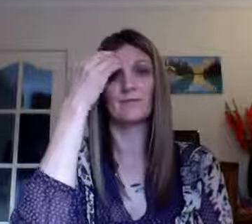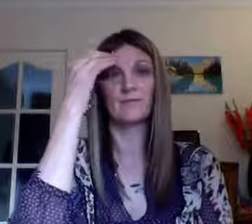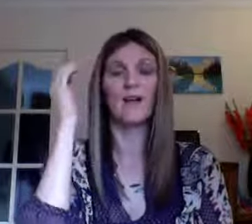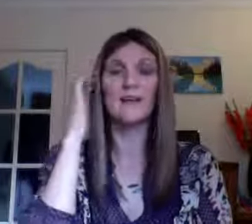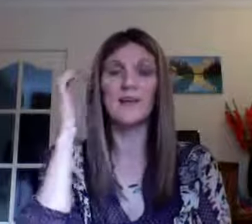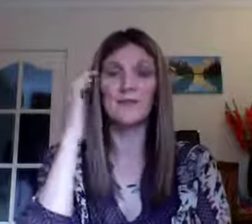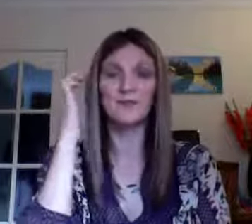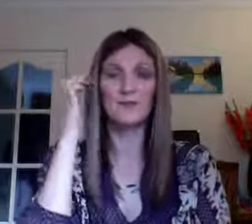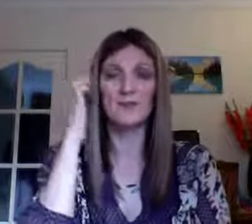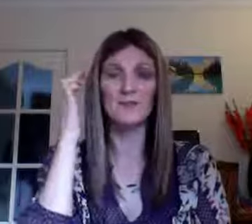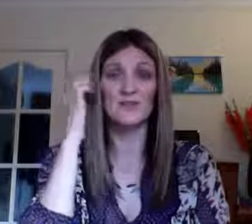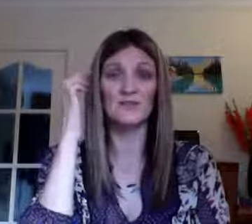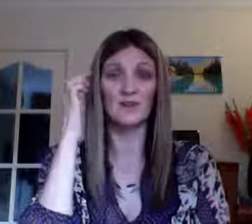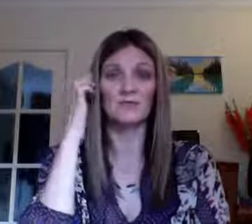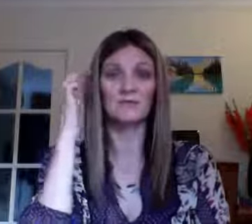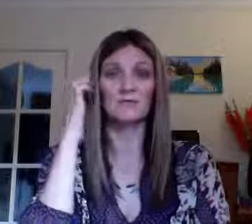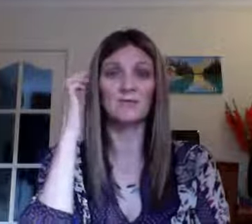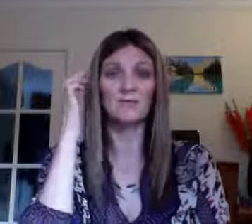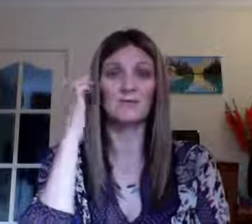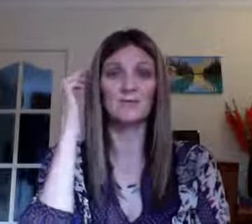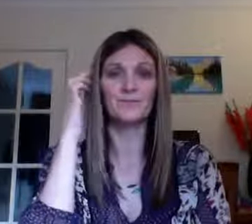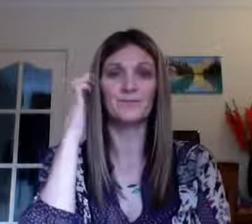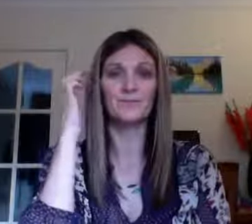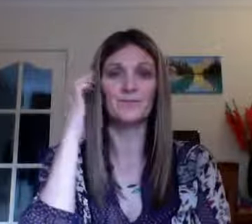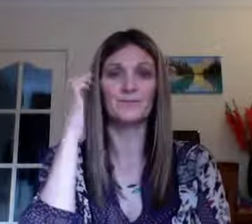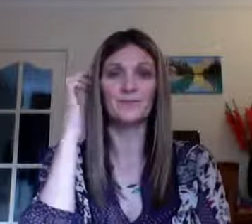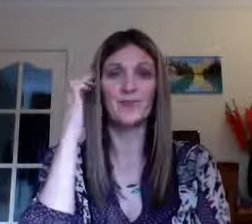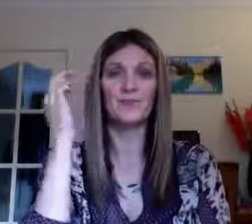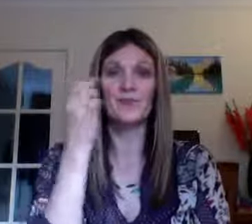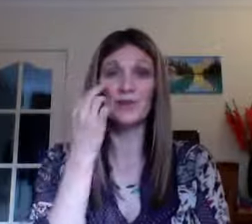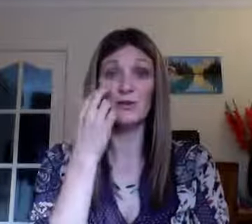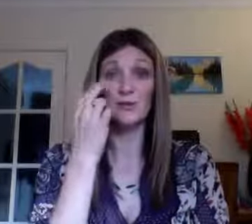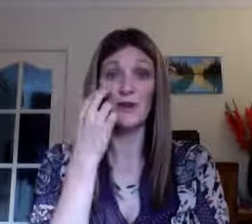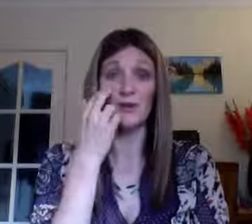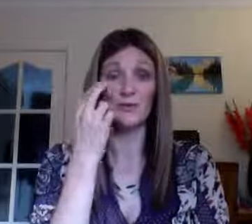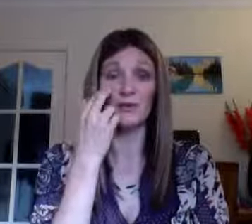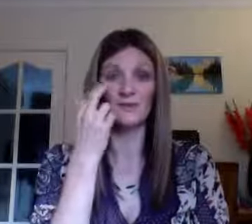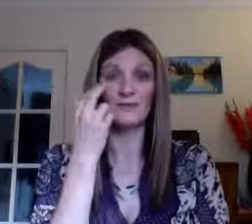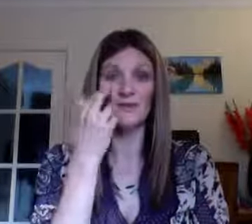I let these old energies go. And I choose to be open instead.